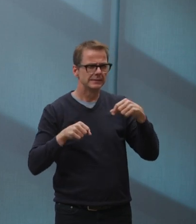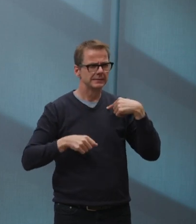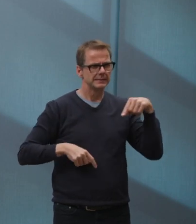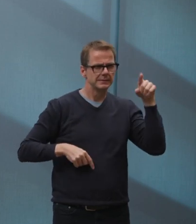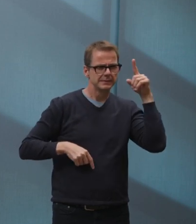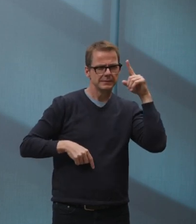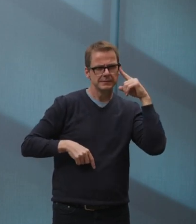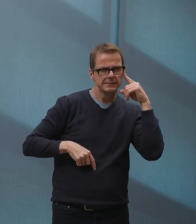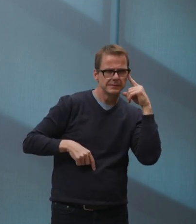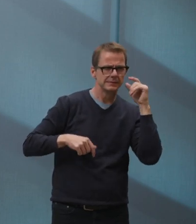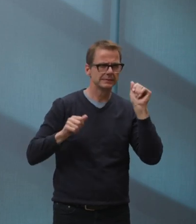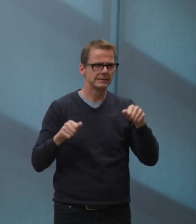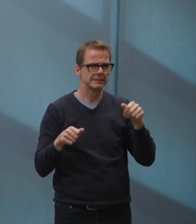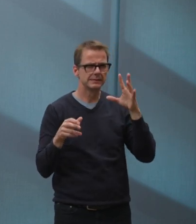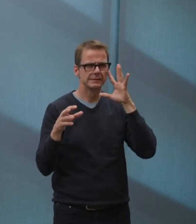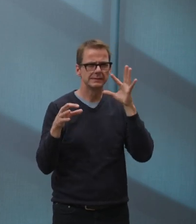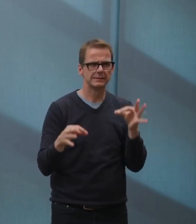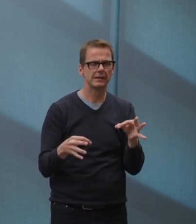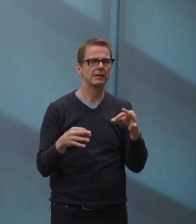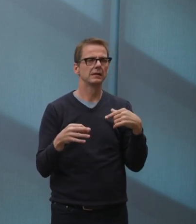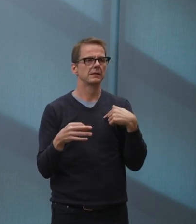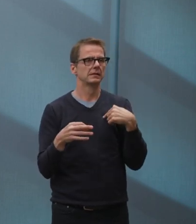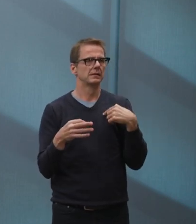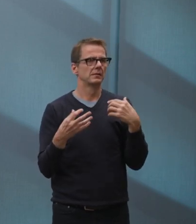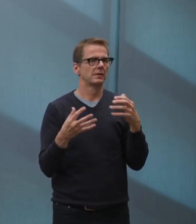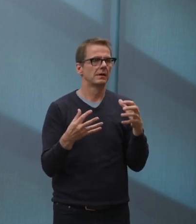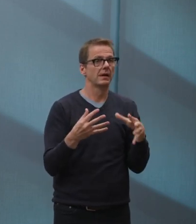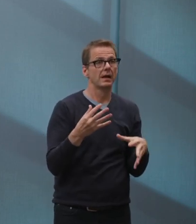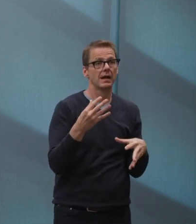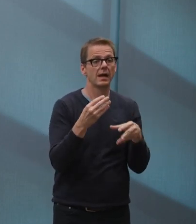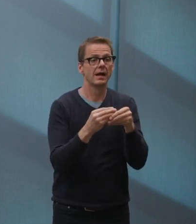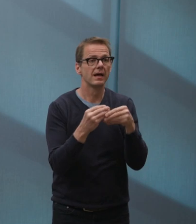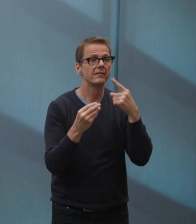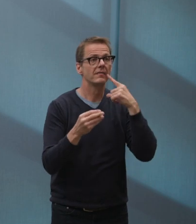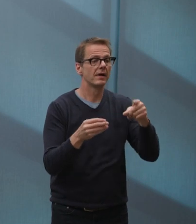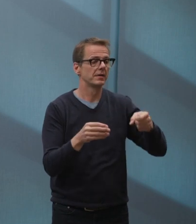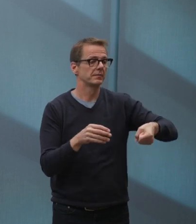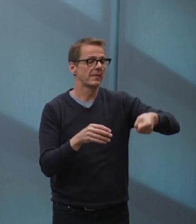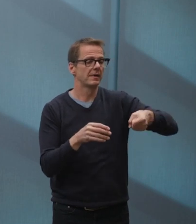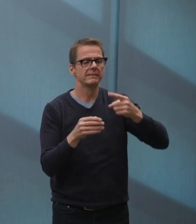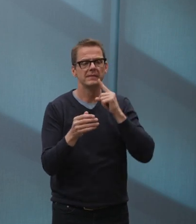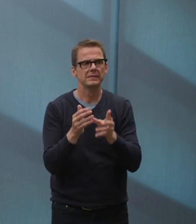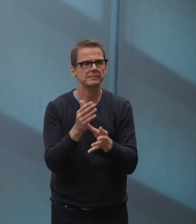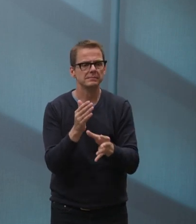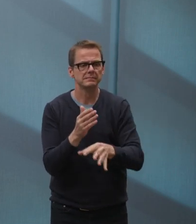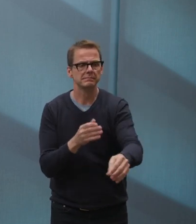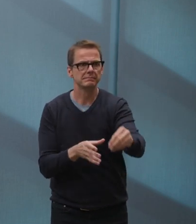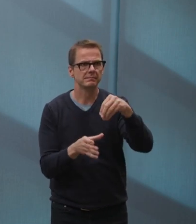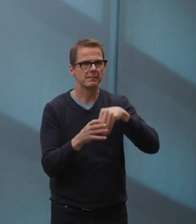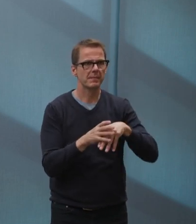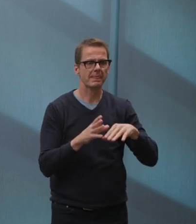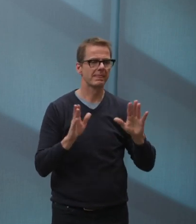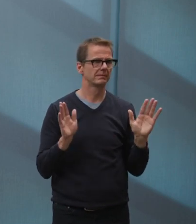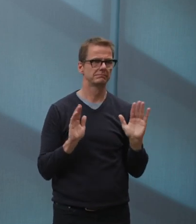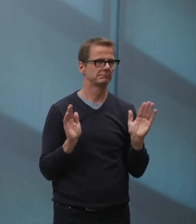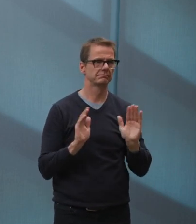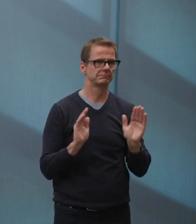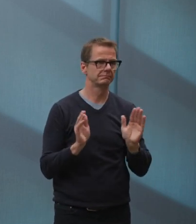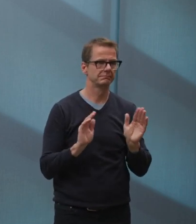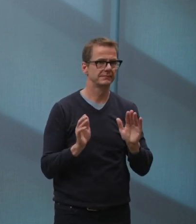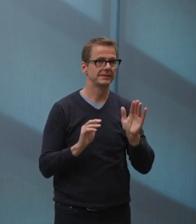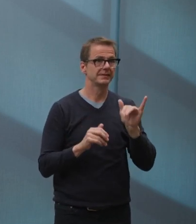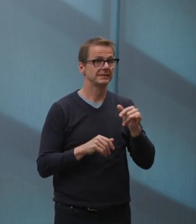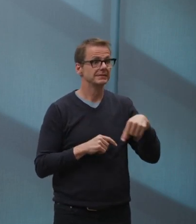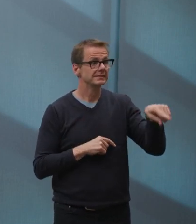their hands after they visit, especially if they've touched gates and latches, which we are not sanitizing. We also